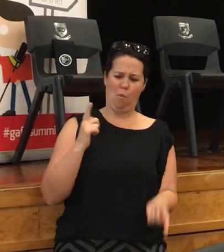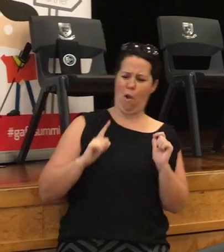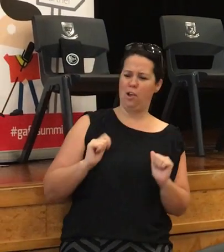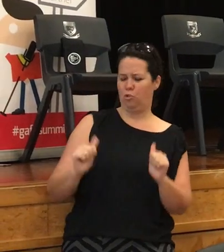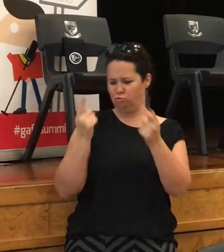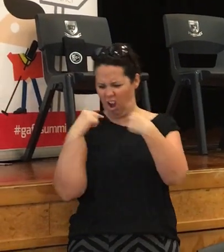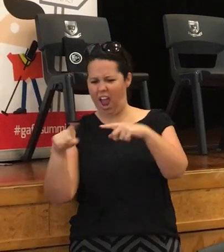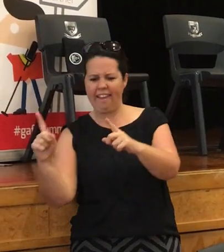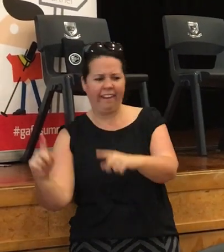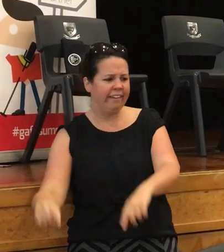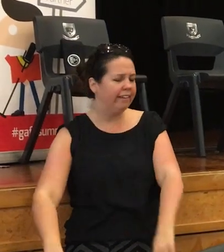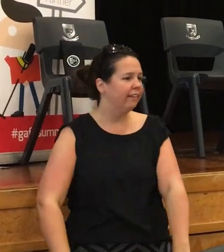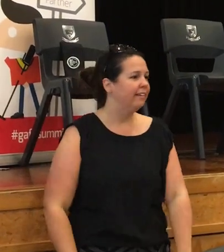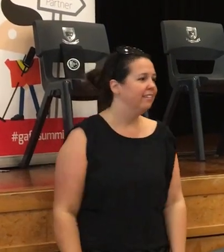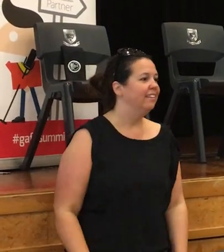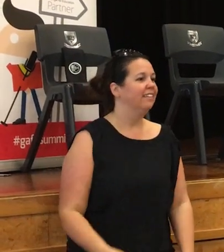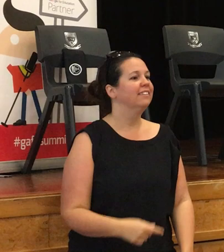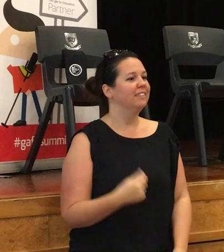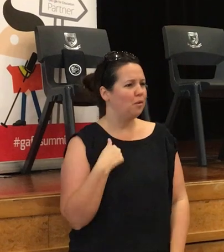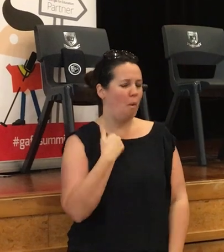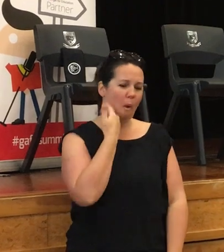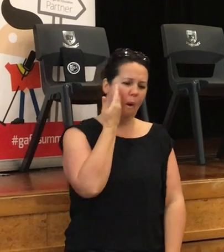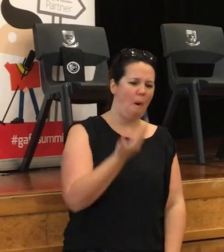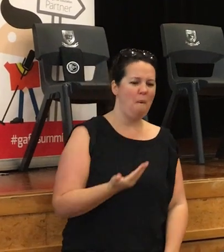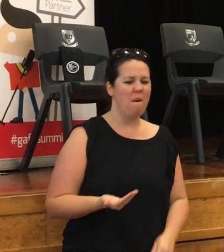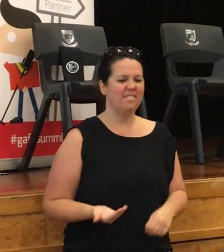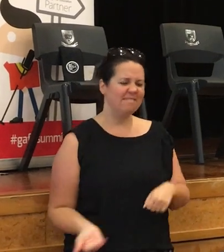nothing but a hound dog